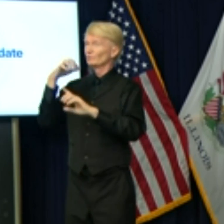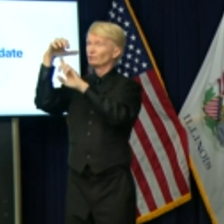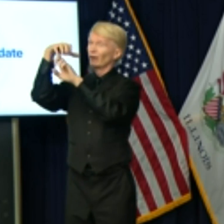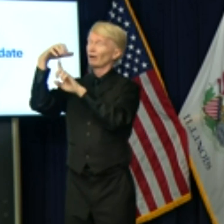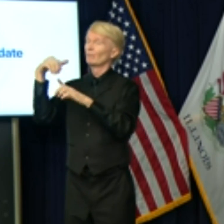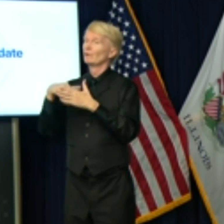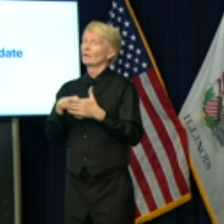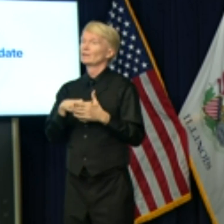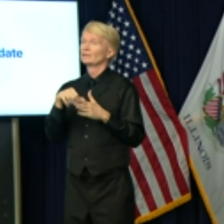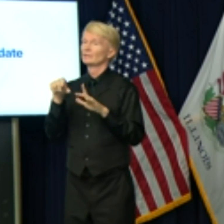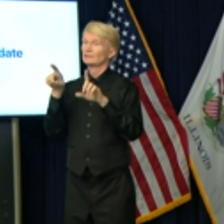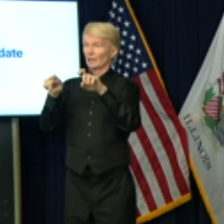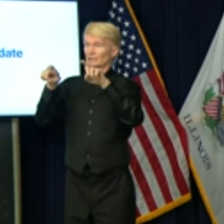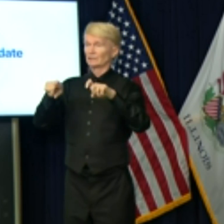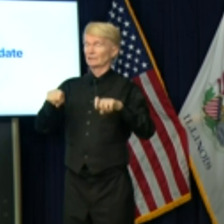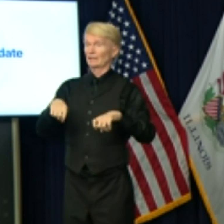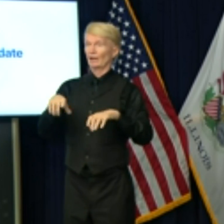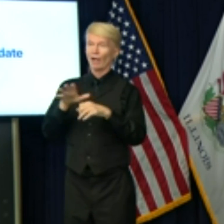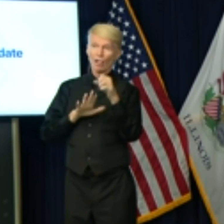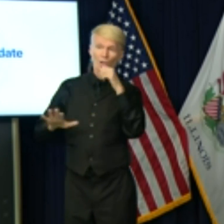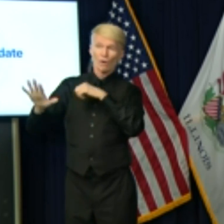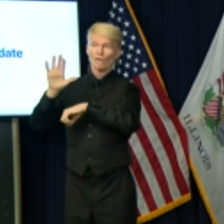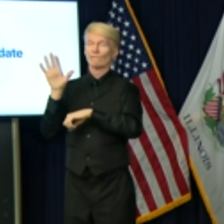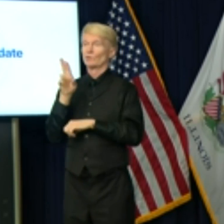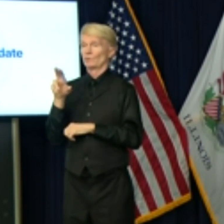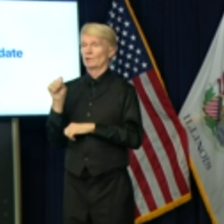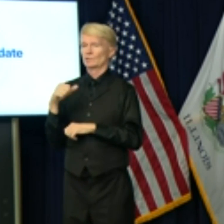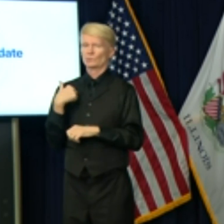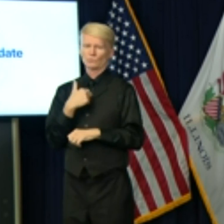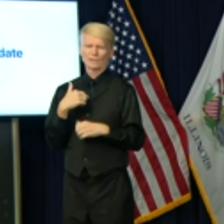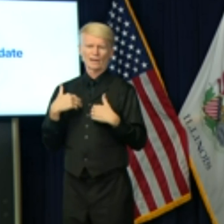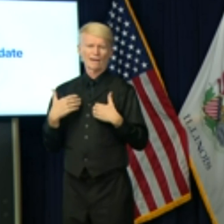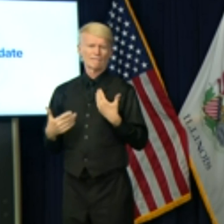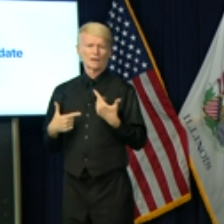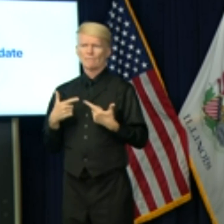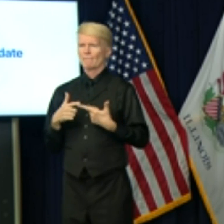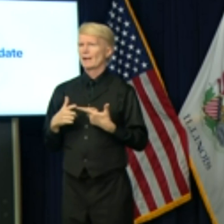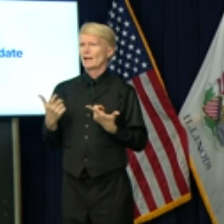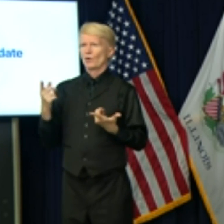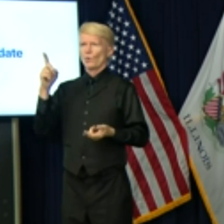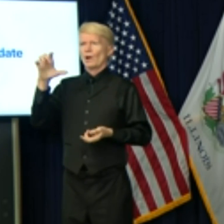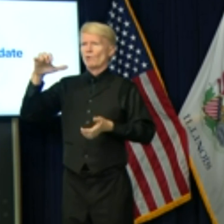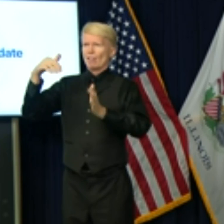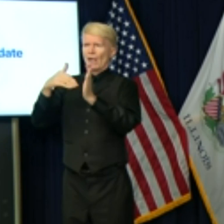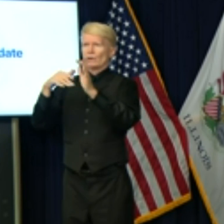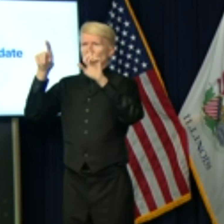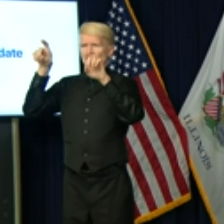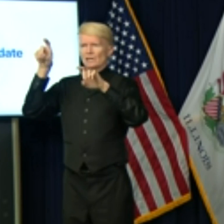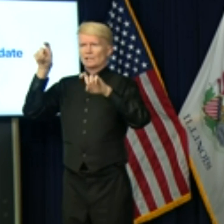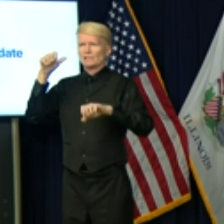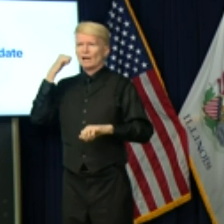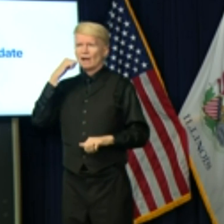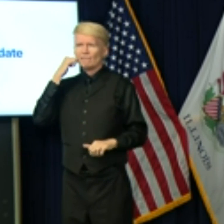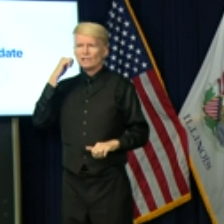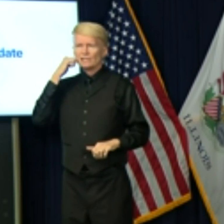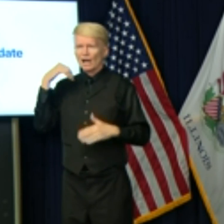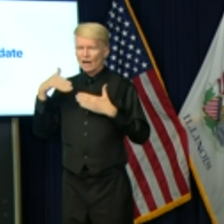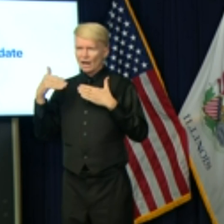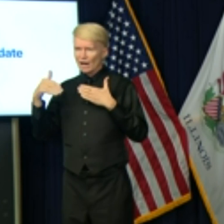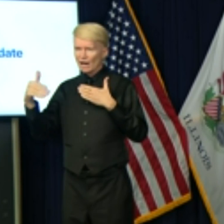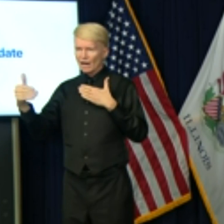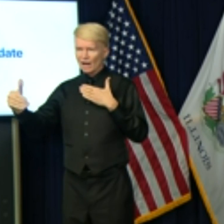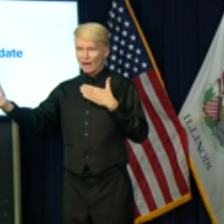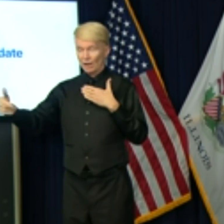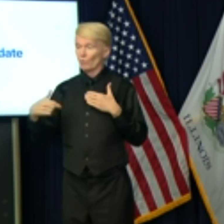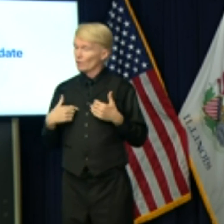the answer is that we have – about 100,000 tests get administered every day, and we've been encouraging